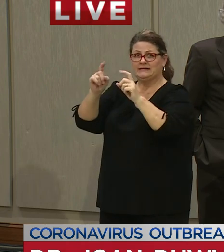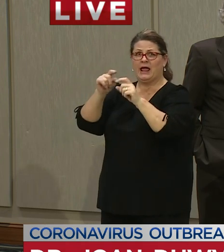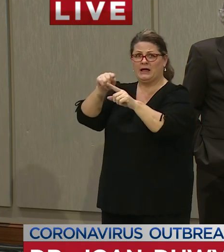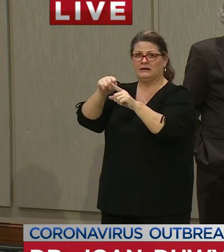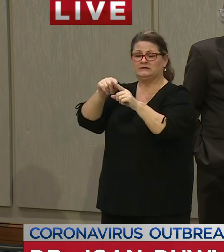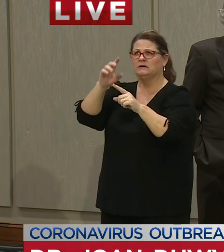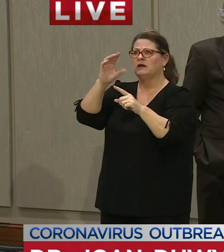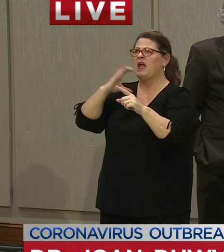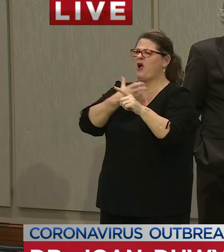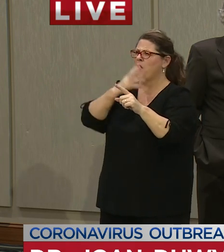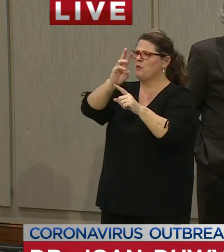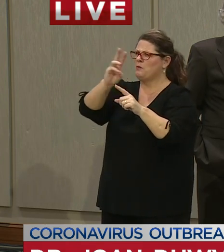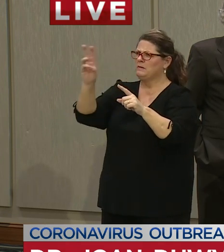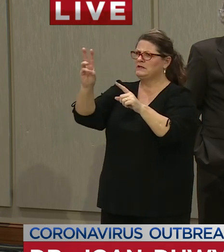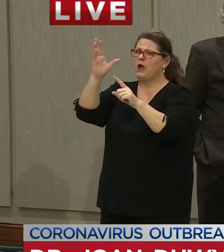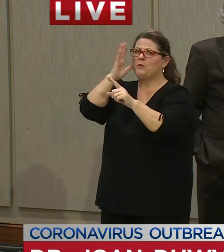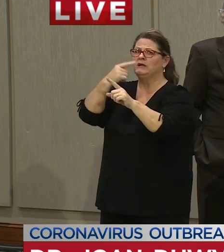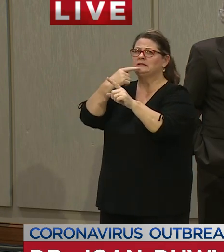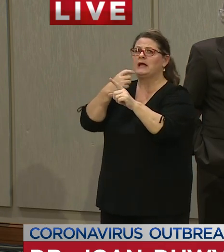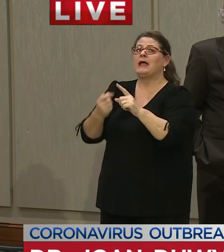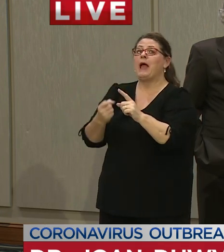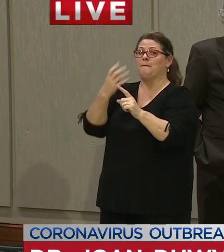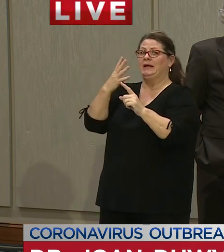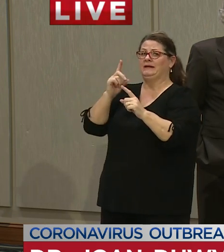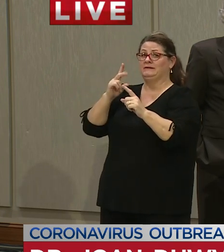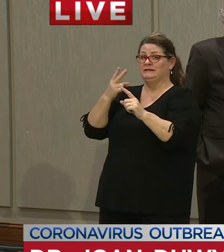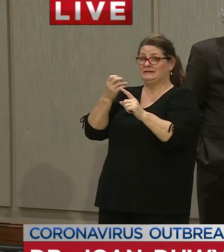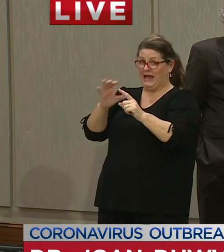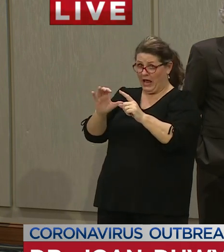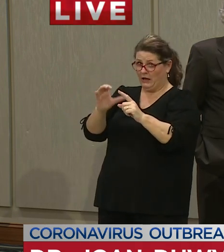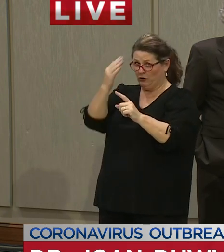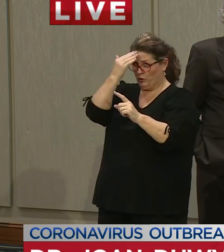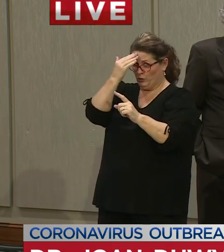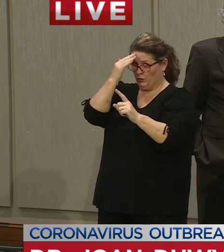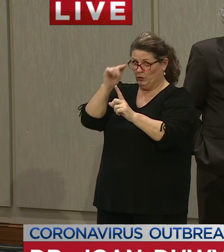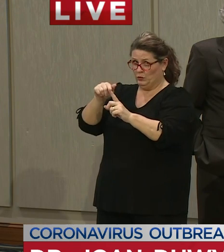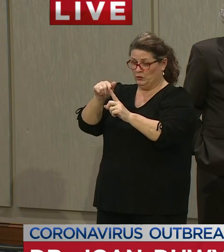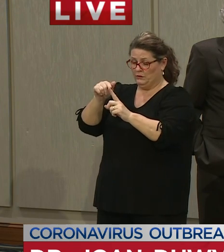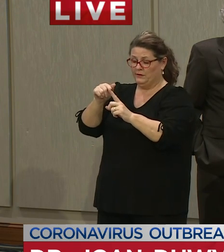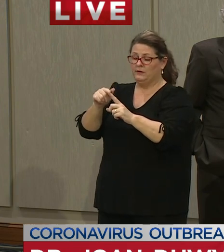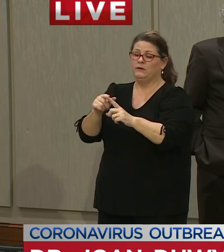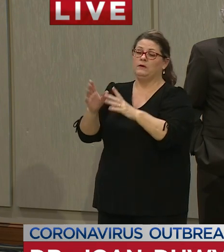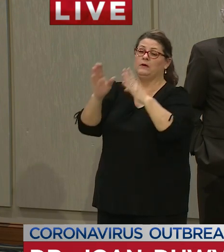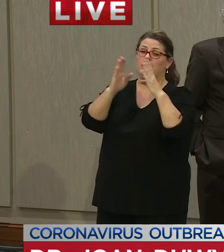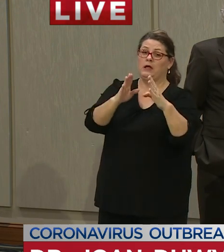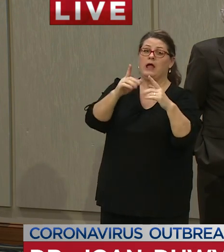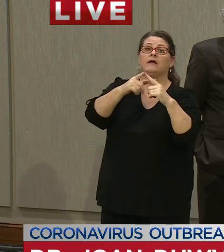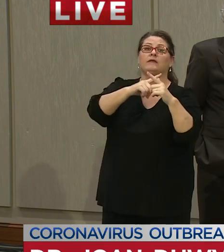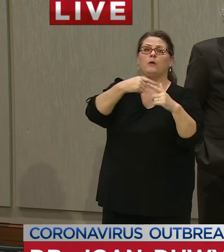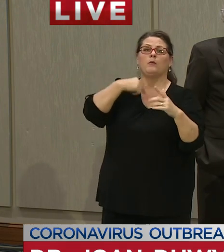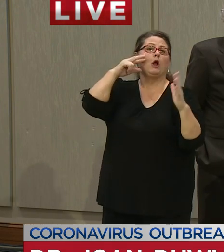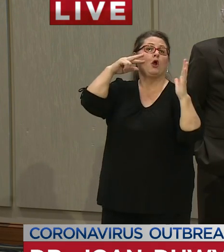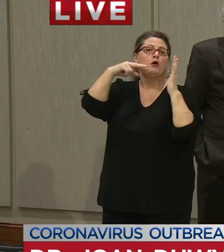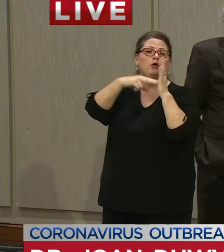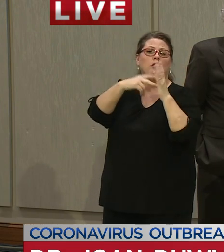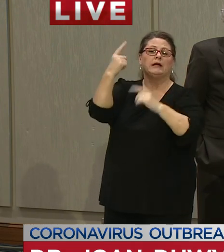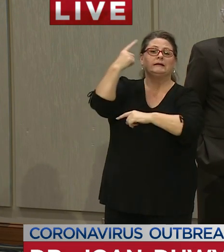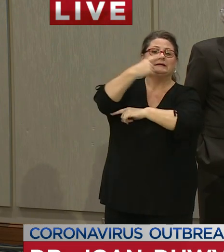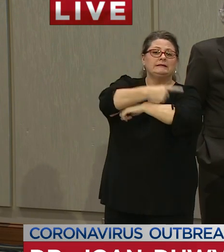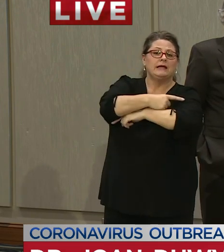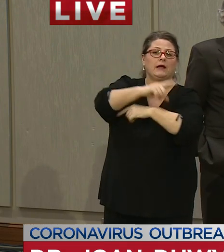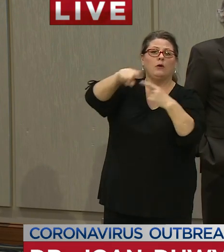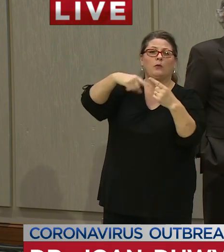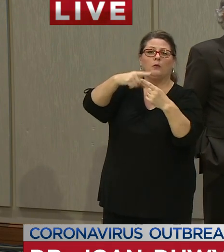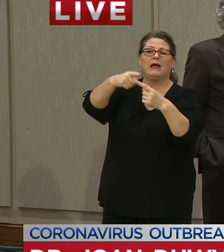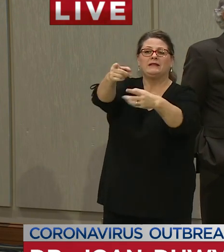reports the number of tests that we report out per day um we also look at the number of tests by the date they were the samples were